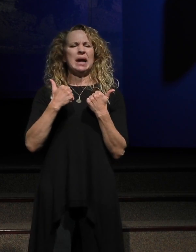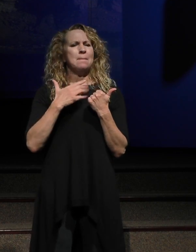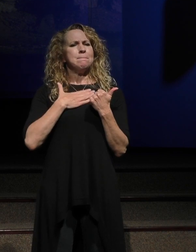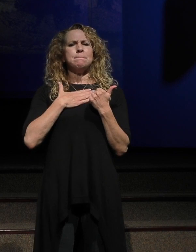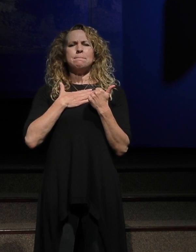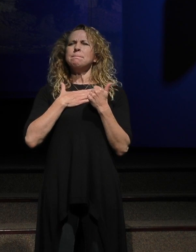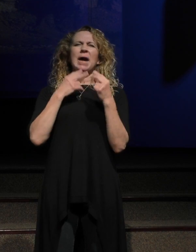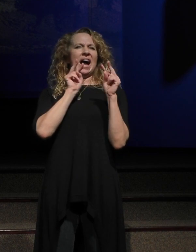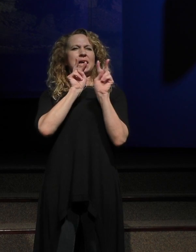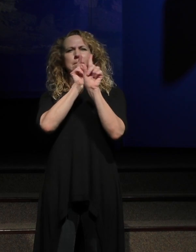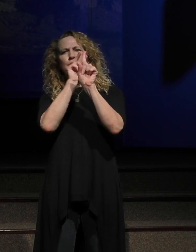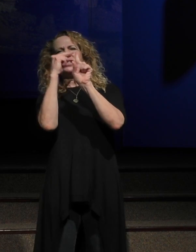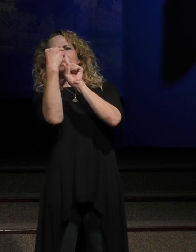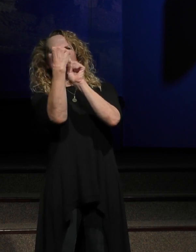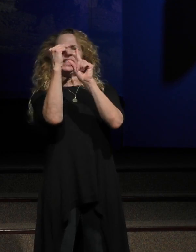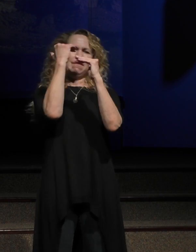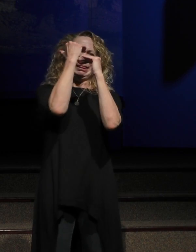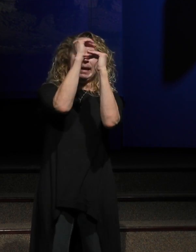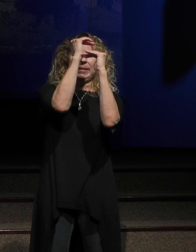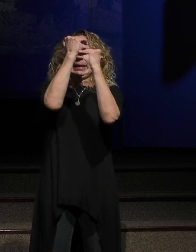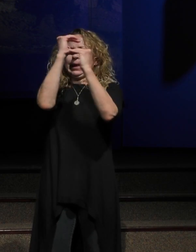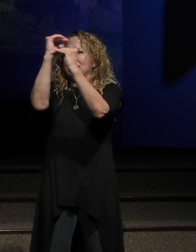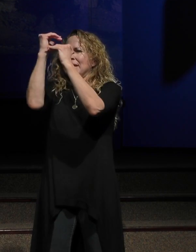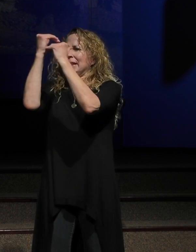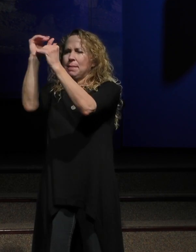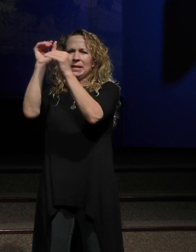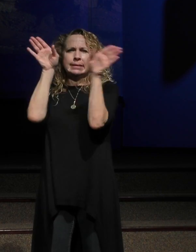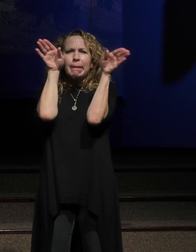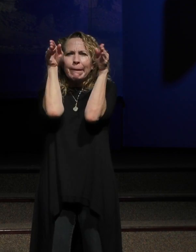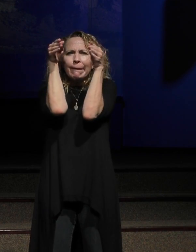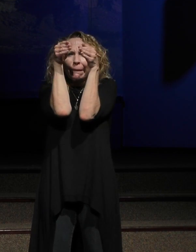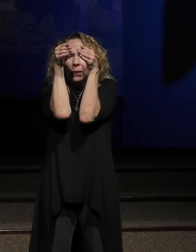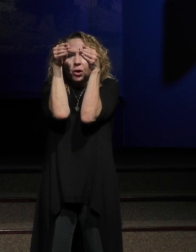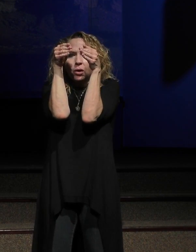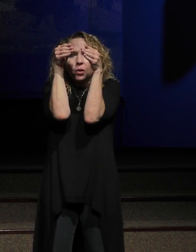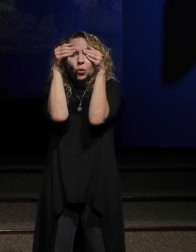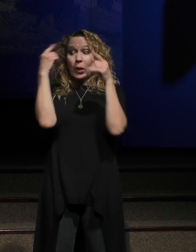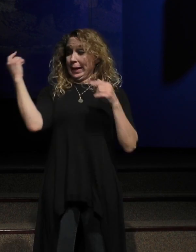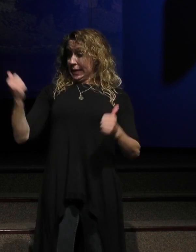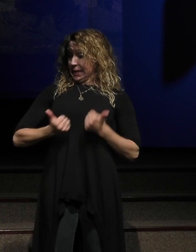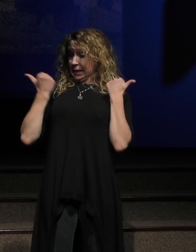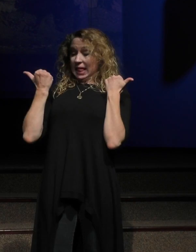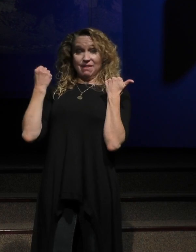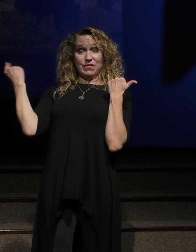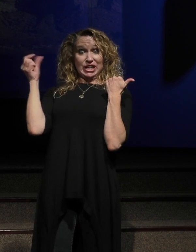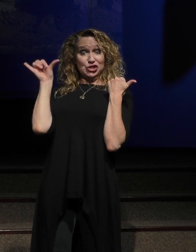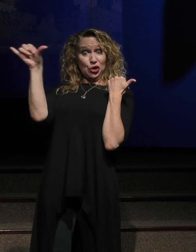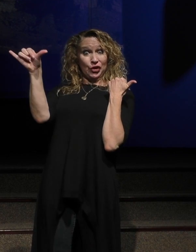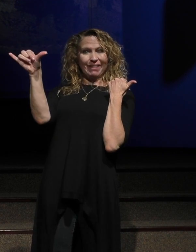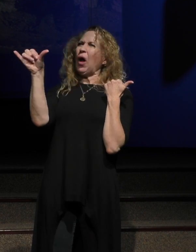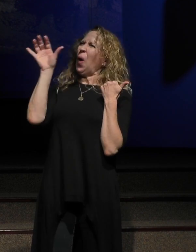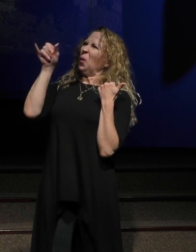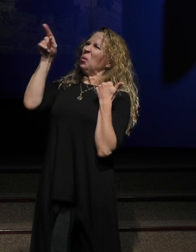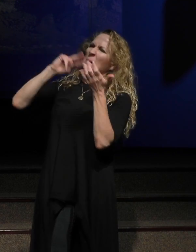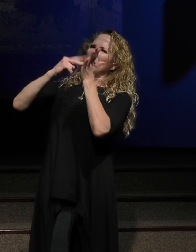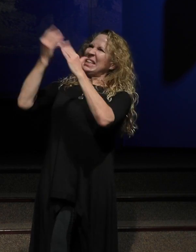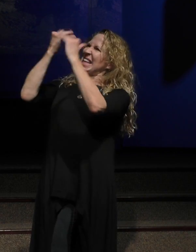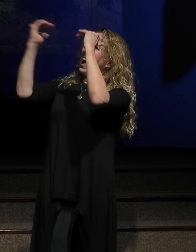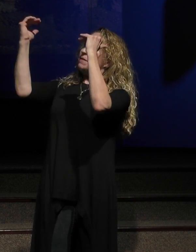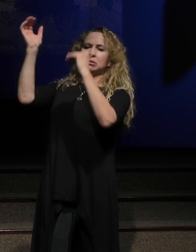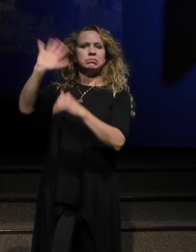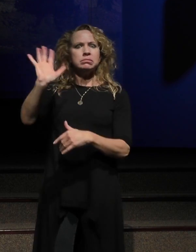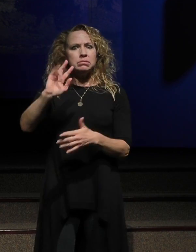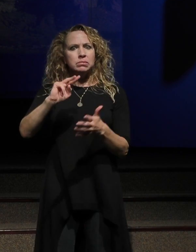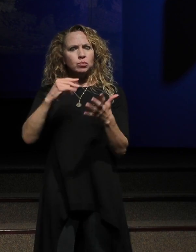view. When I heard people talk about eternal life, I always thought they were talking about, well, that's heaven. But lately I've been realizing that eternal life starts